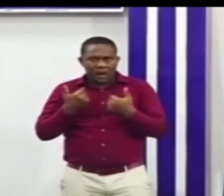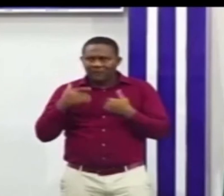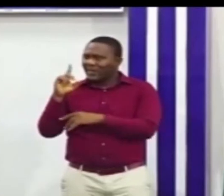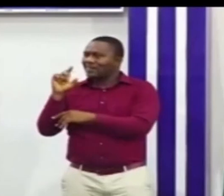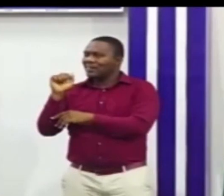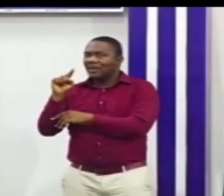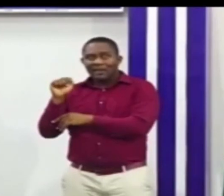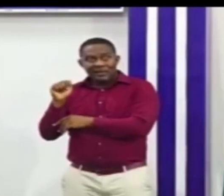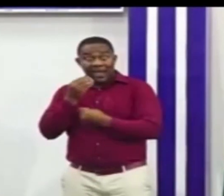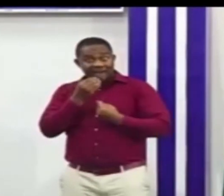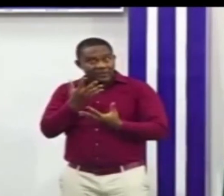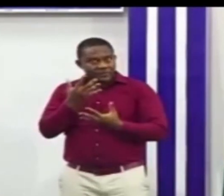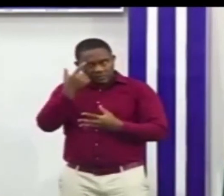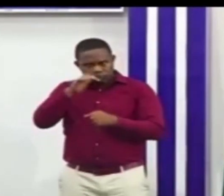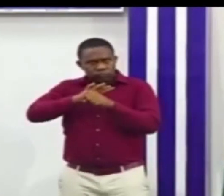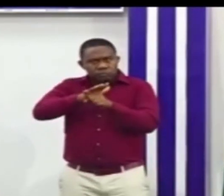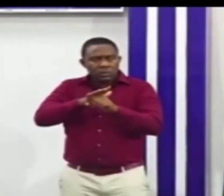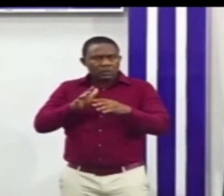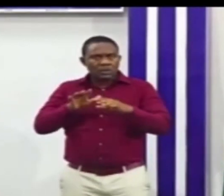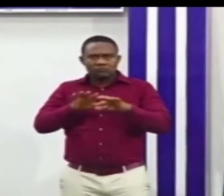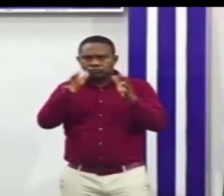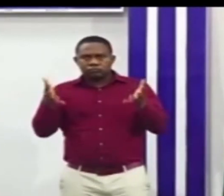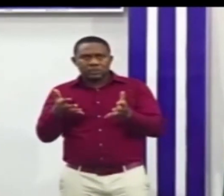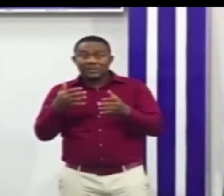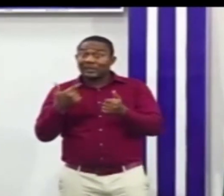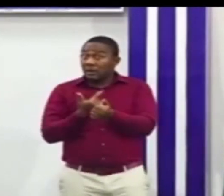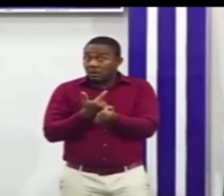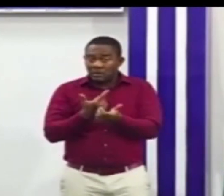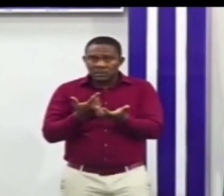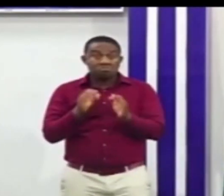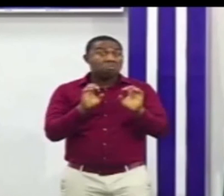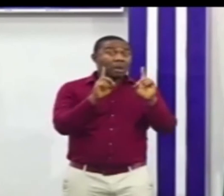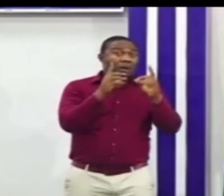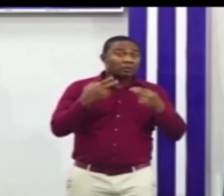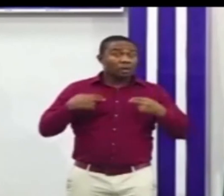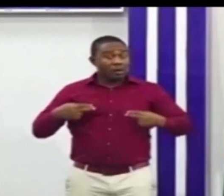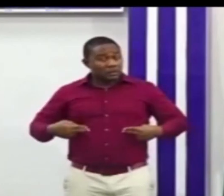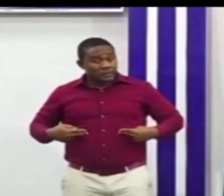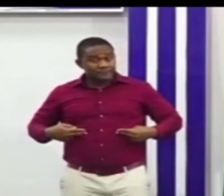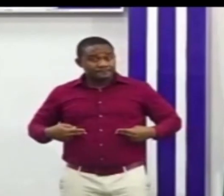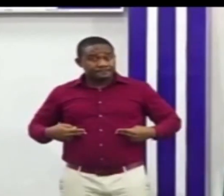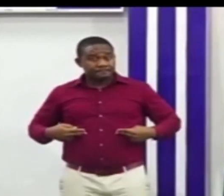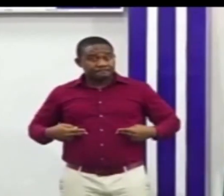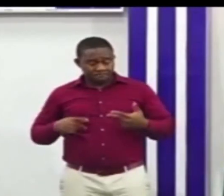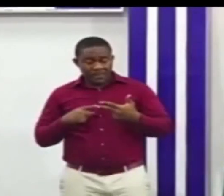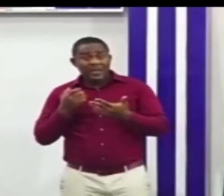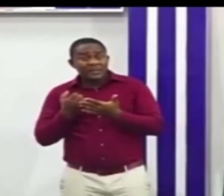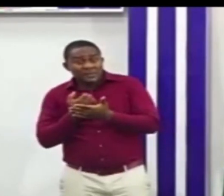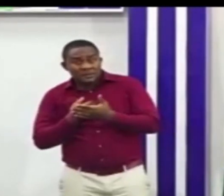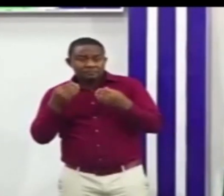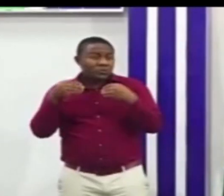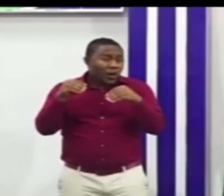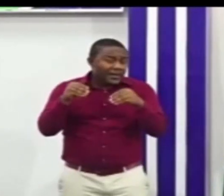impact of COVID-19 across various sectors, education, health, the economy, trade,